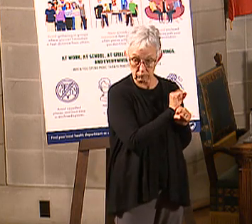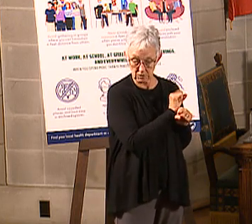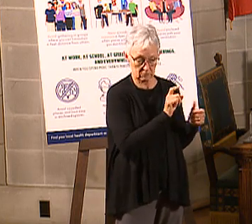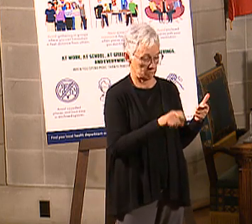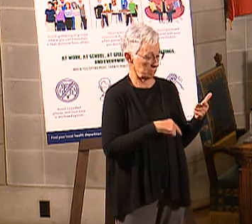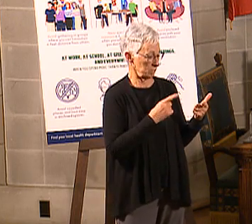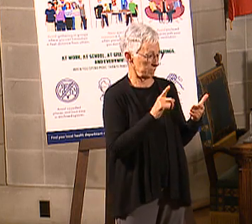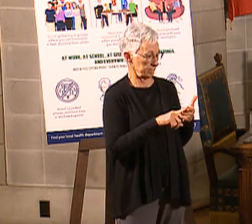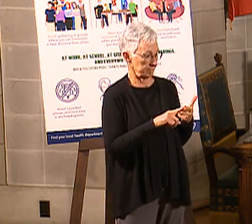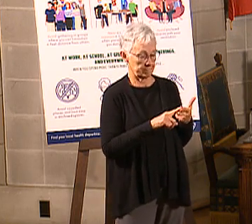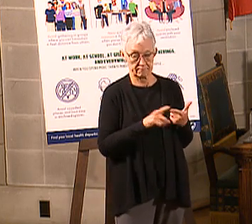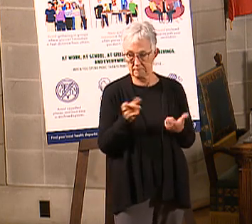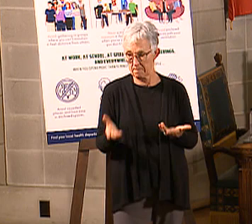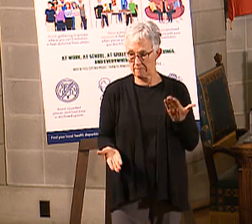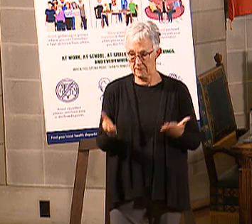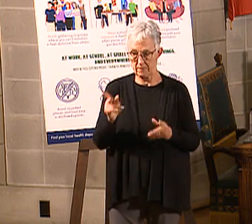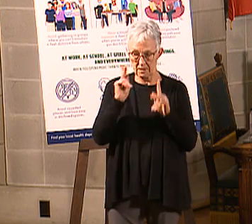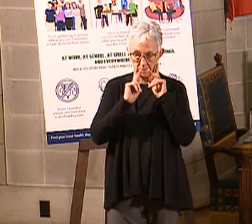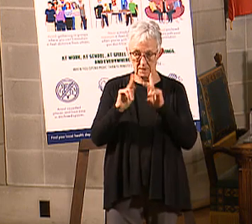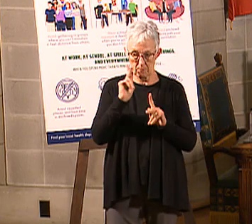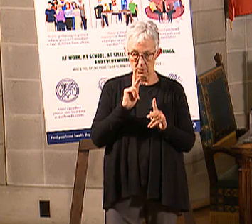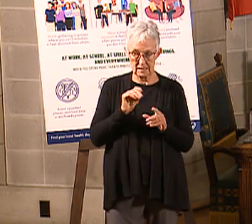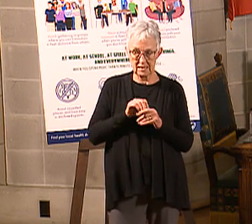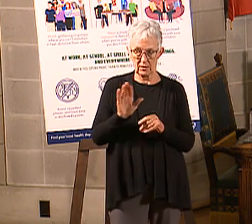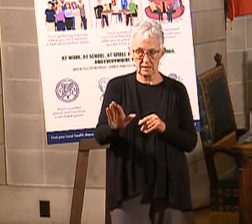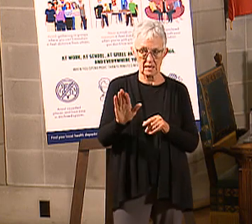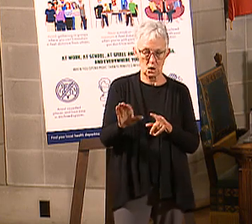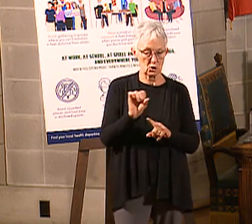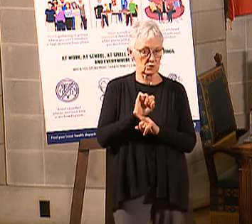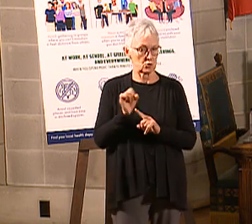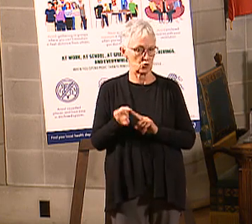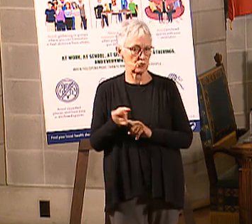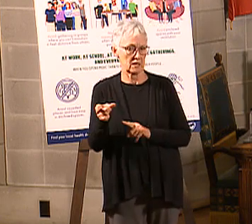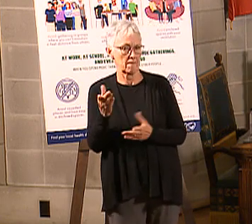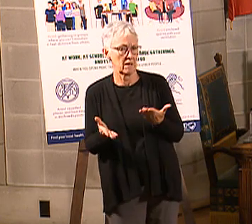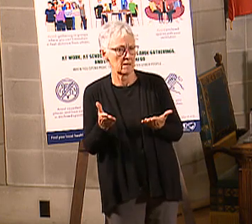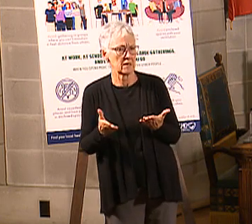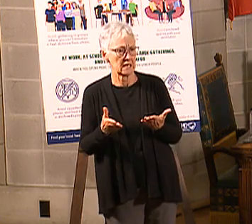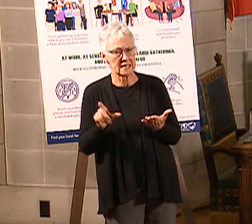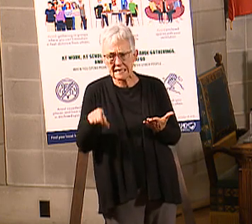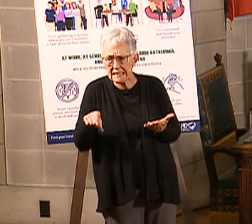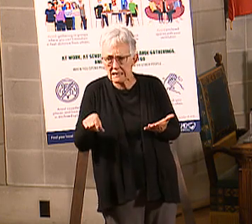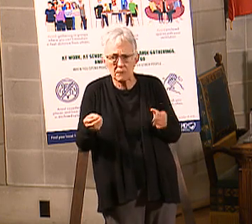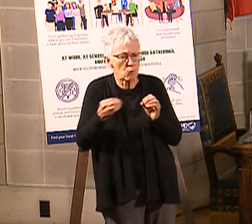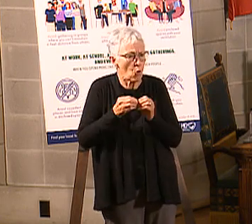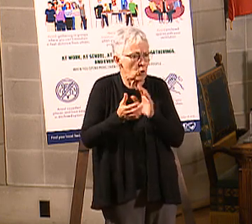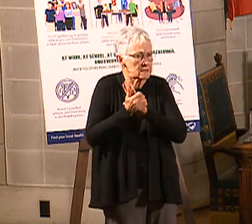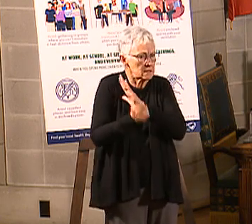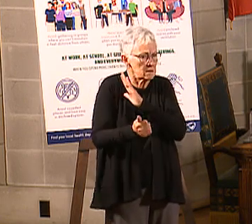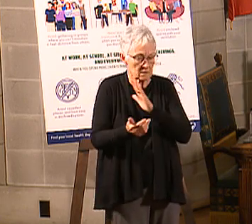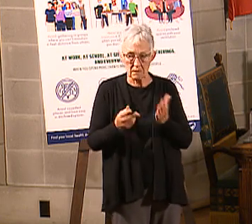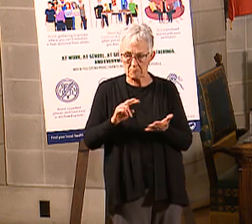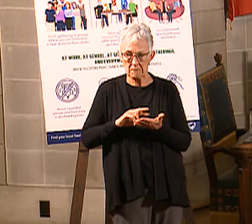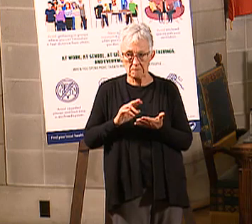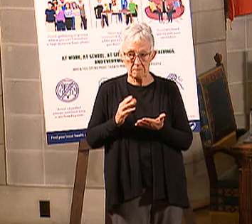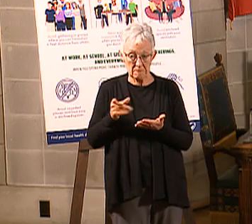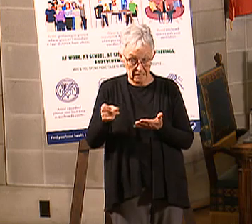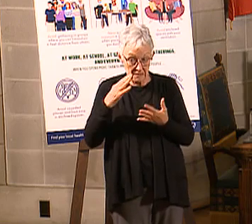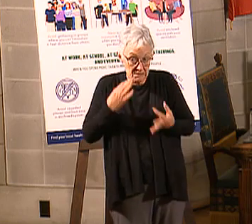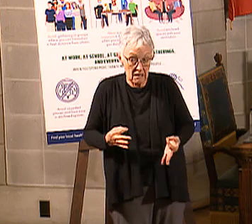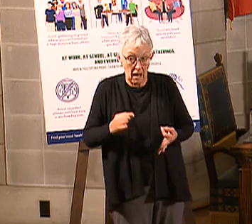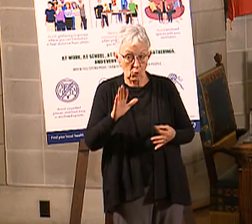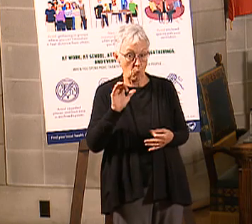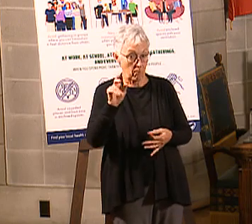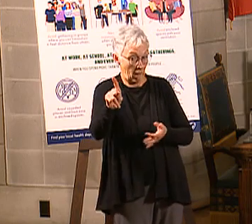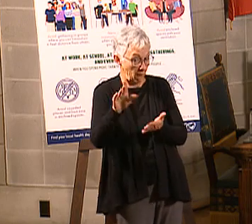individuals who, at their place in their life, they maybe need some more skills. So it could be going back to school. It could be community college. It